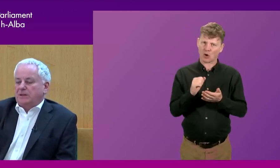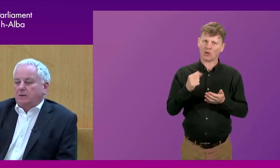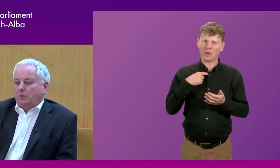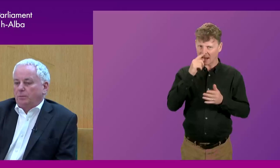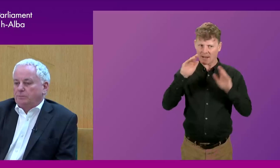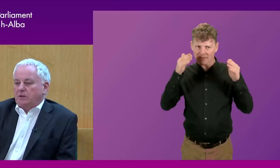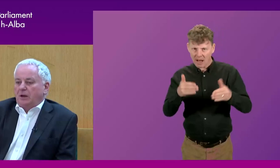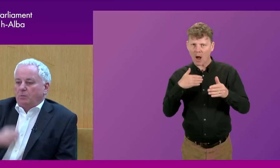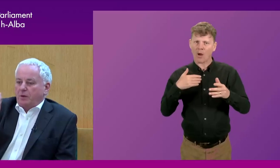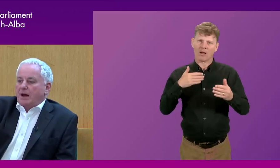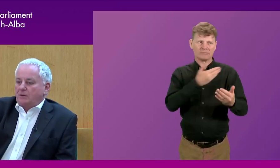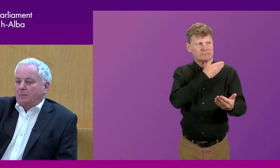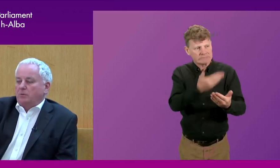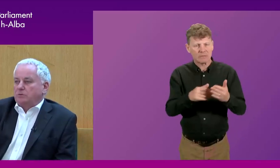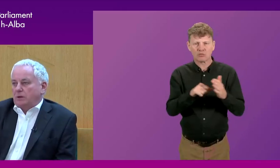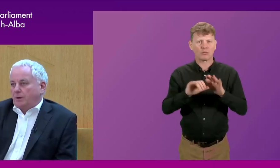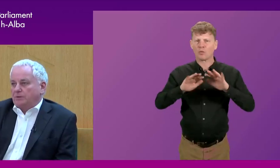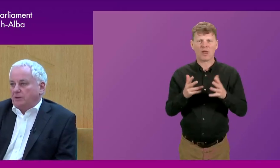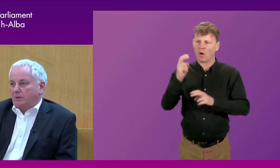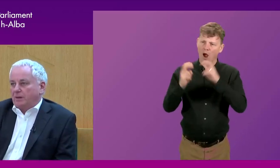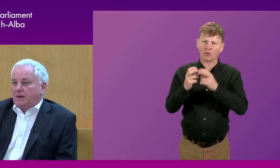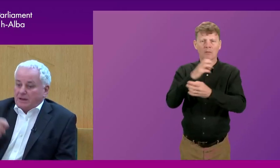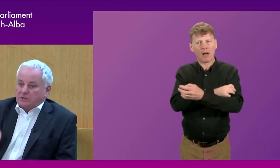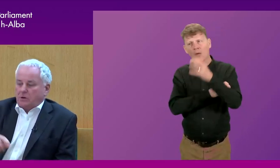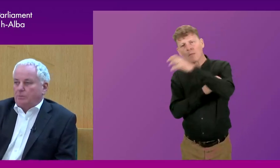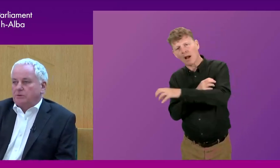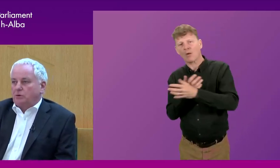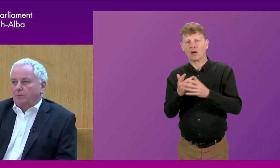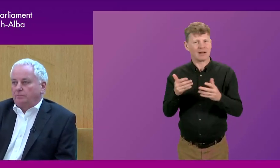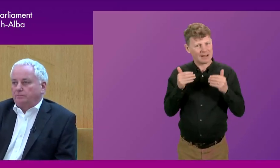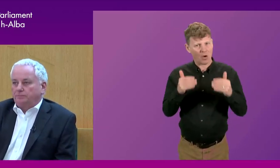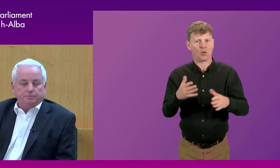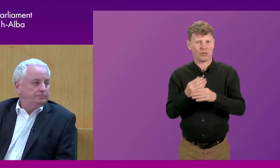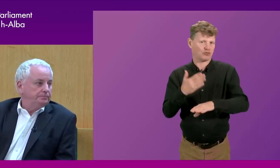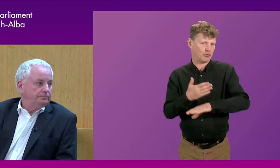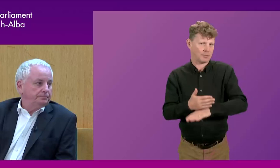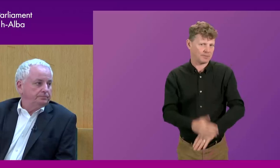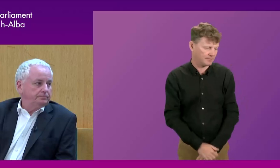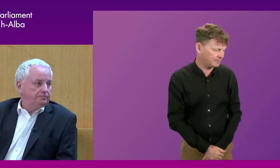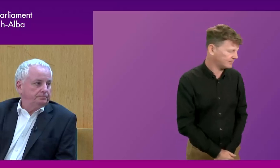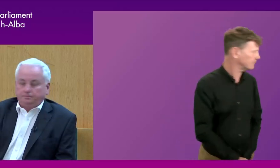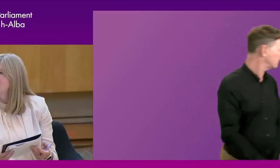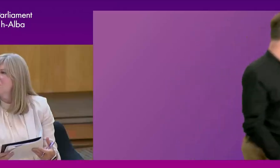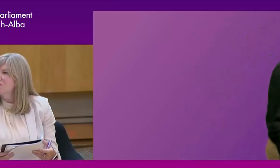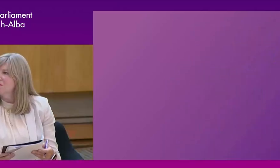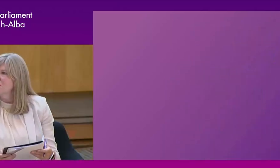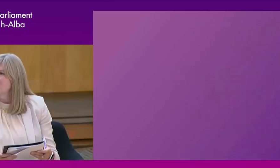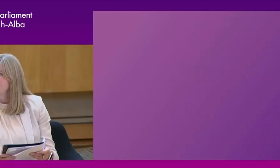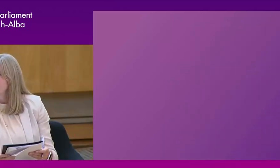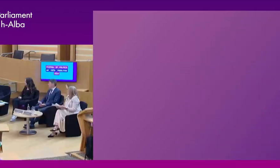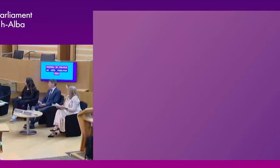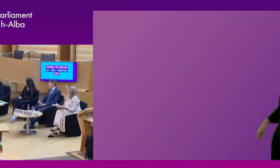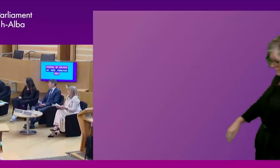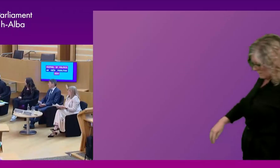with some longstanding problems without arguing about who's got the power to deal with it and just get on with the job. Brian. I